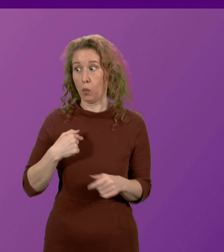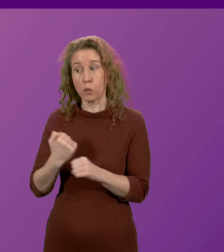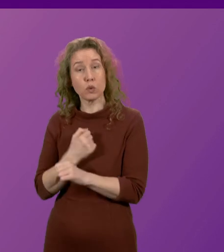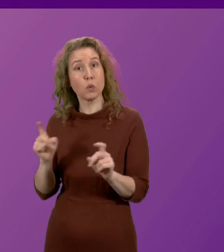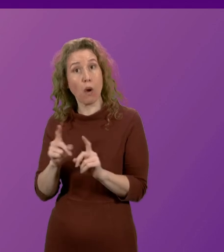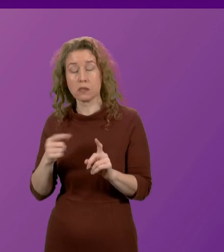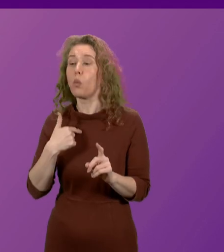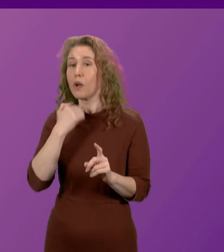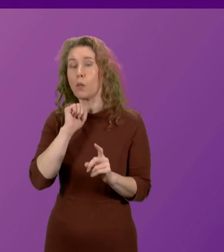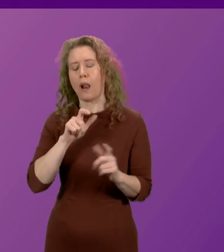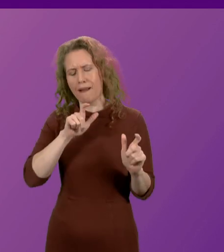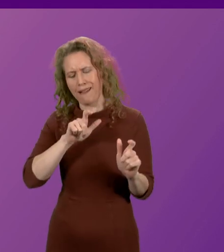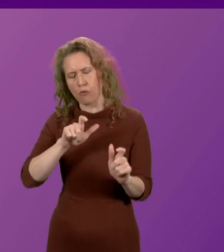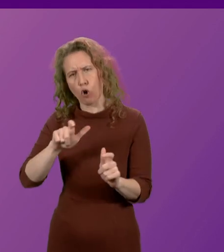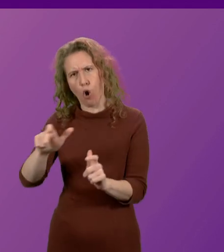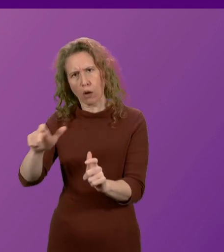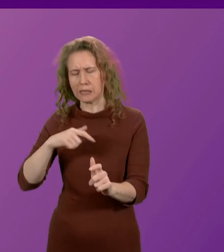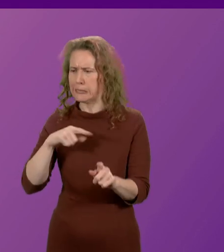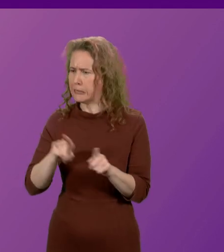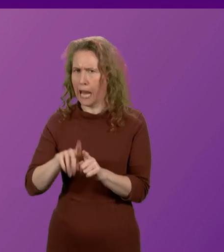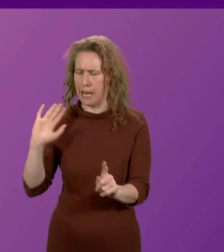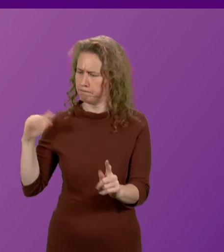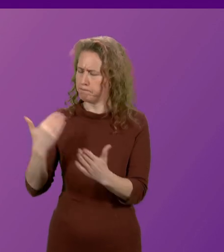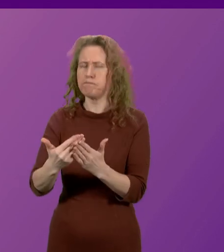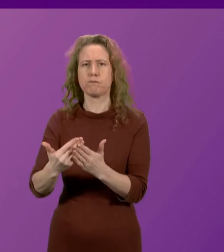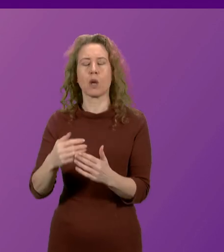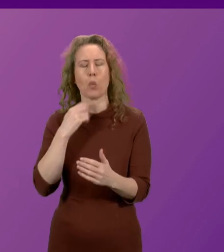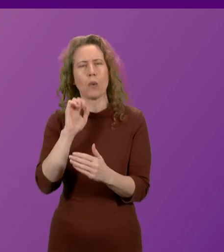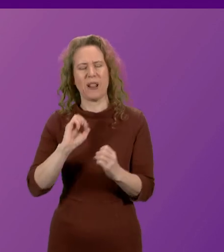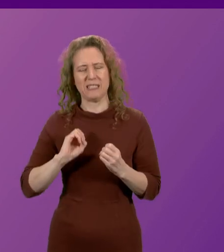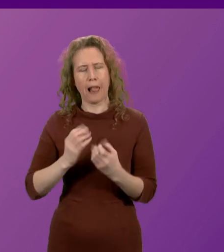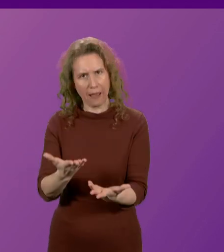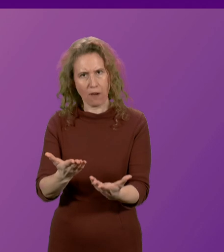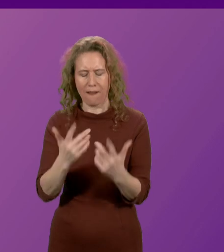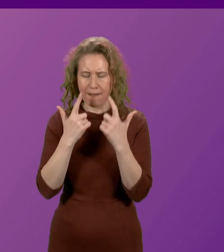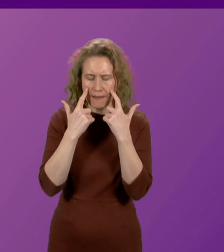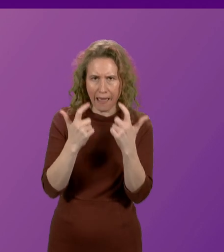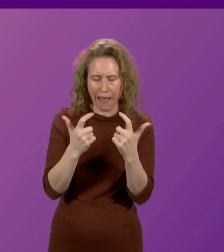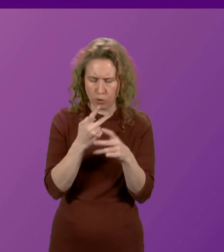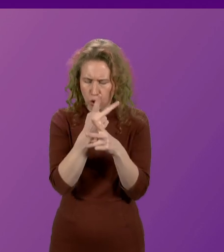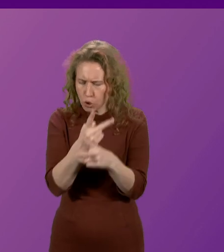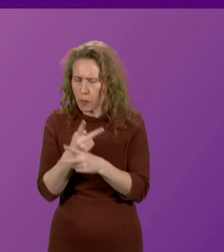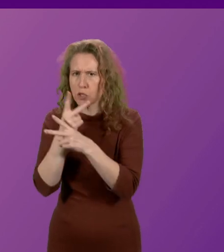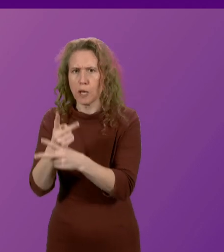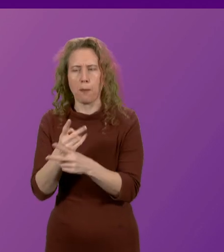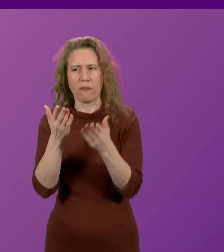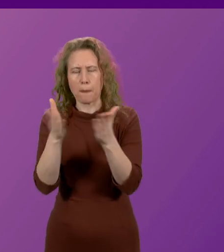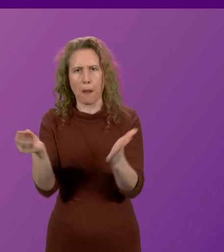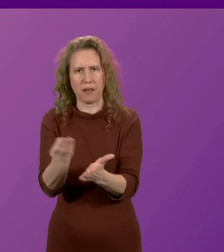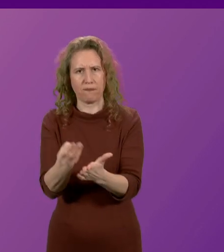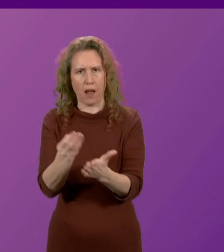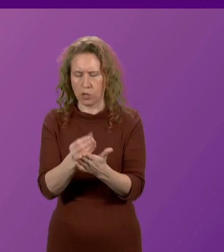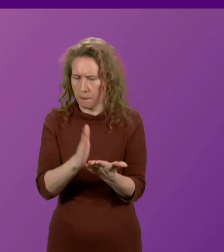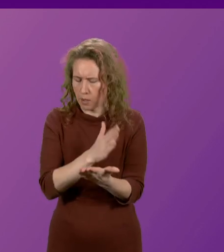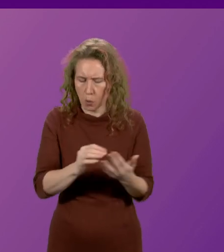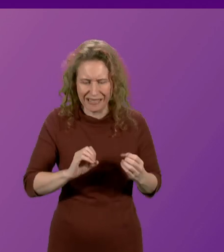presiding officer, is we will continue what I have always done as a minister. We will deliver careful stewardship of the public finances to